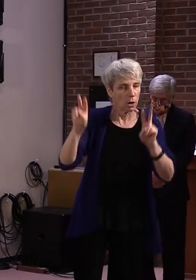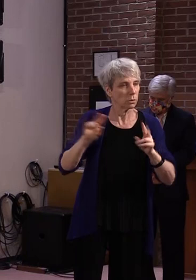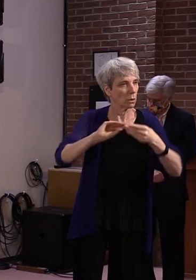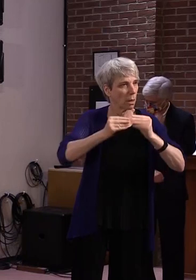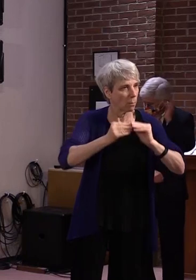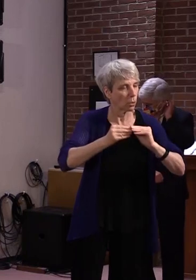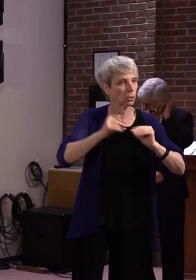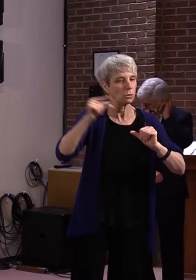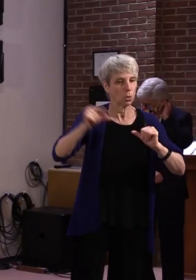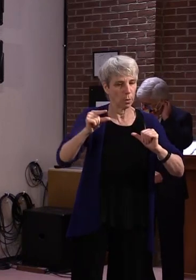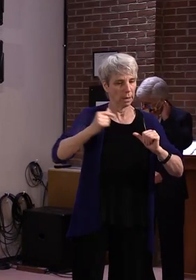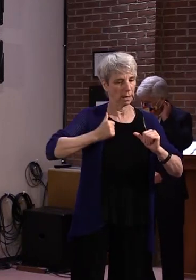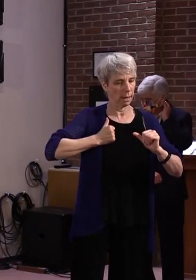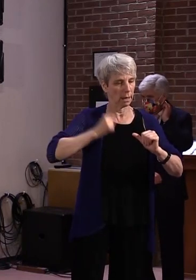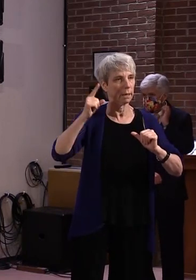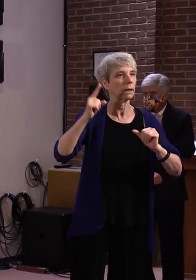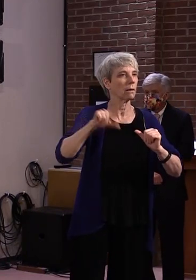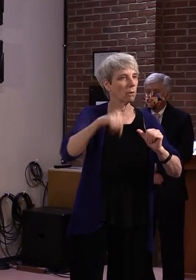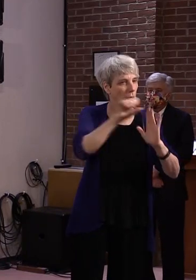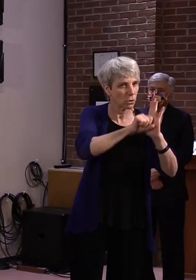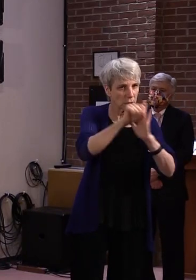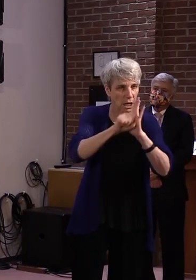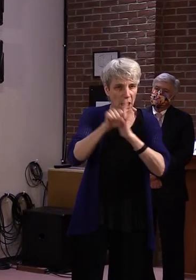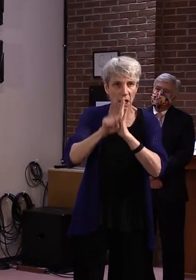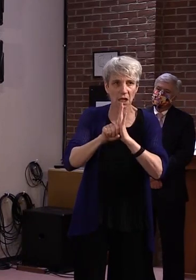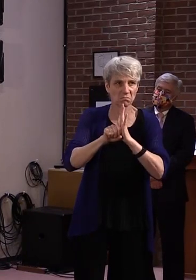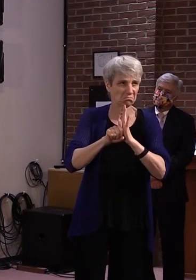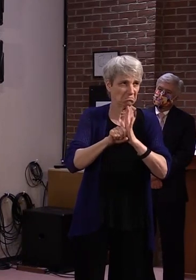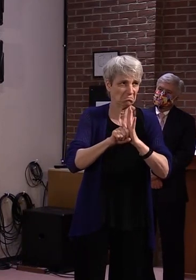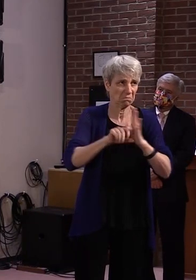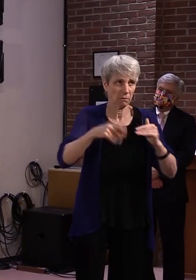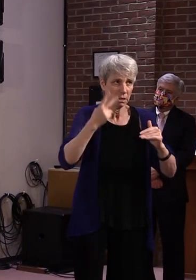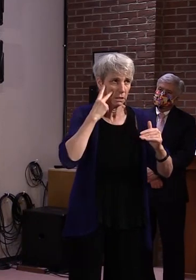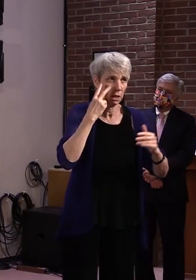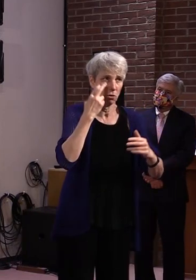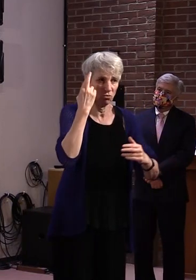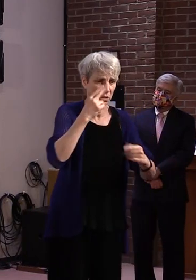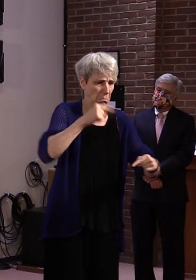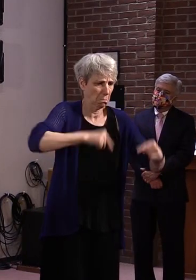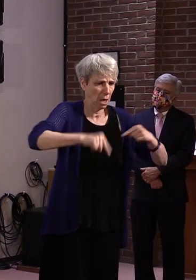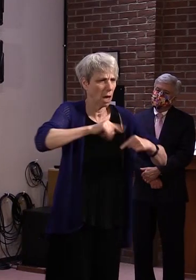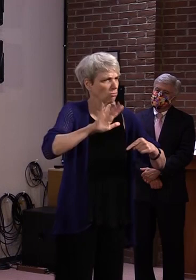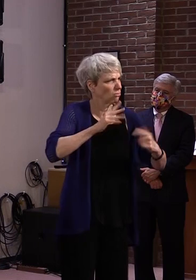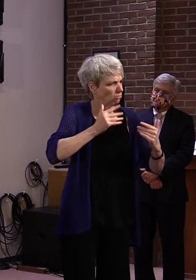no reason to move backwards. In fact, we want to move forward.